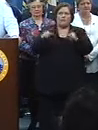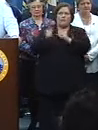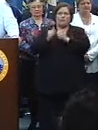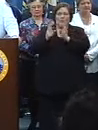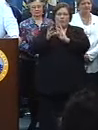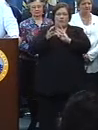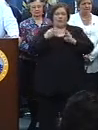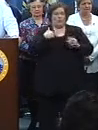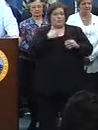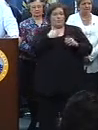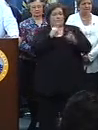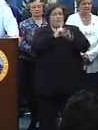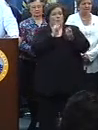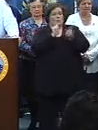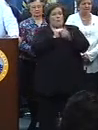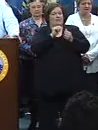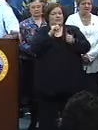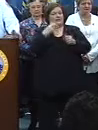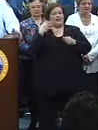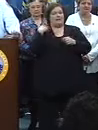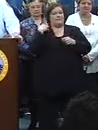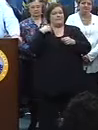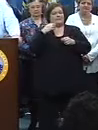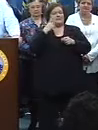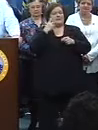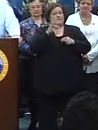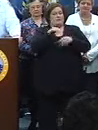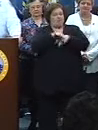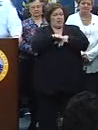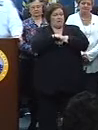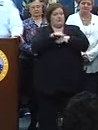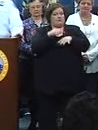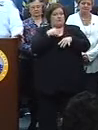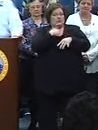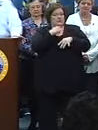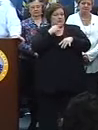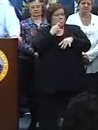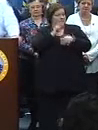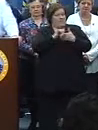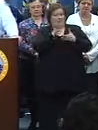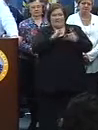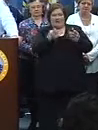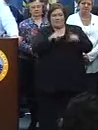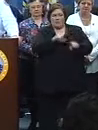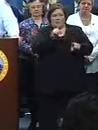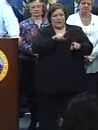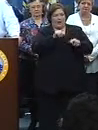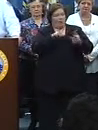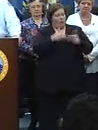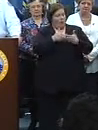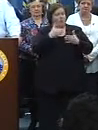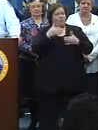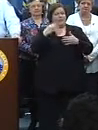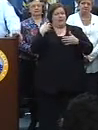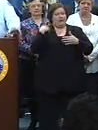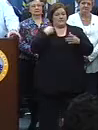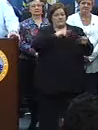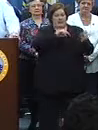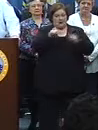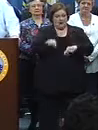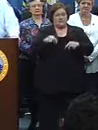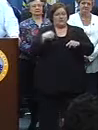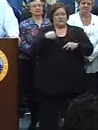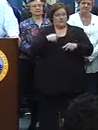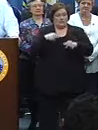in doing so, we met with the crew captains on Thursday and Friday before the big weekend. And we're told that's never happened before, where all the crew captains was brought to headquarters. And we